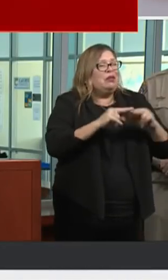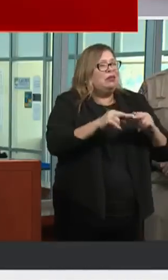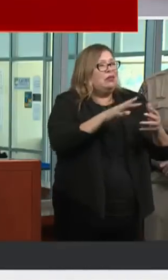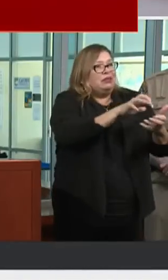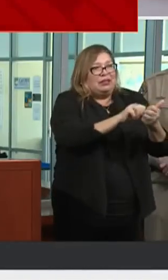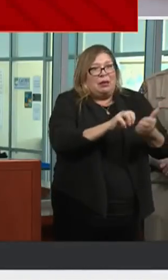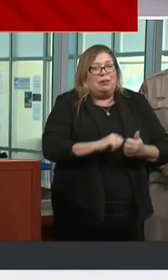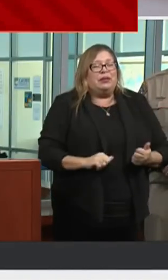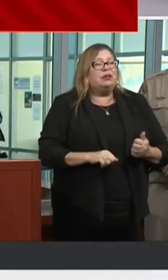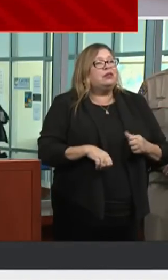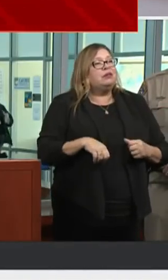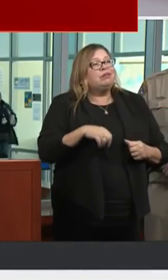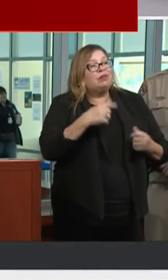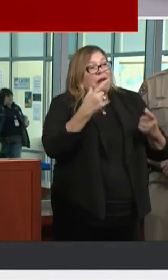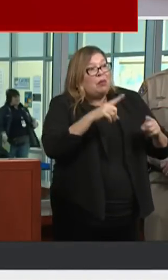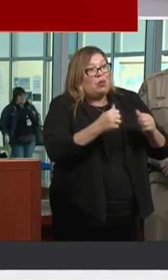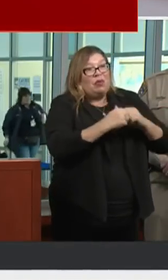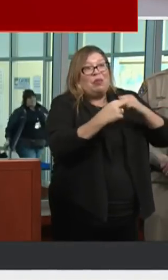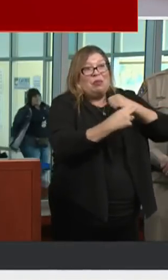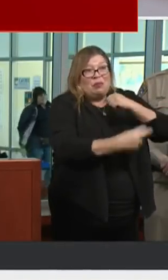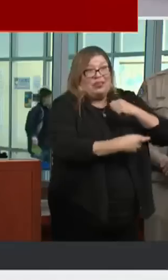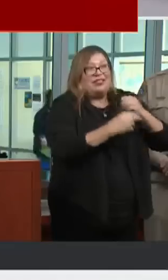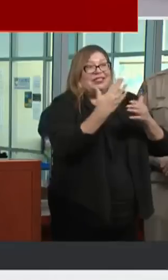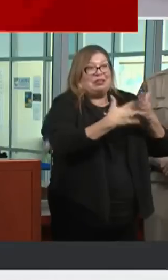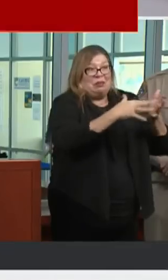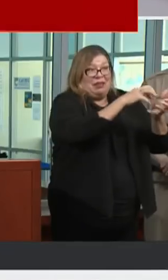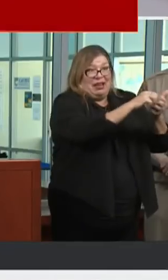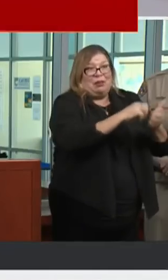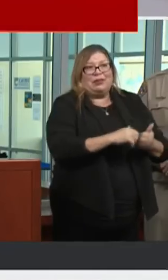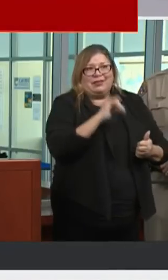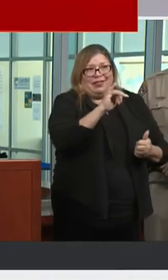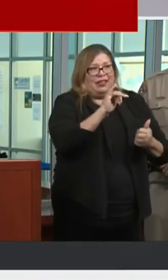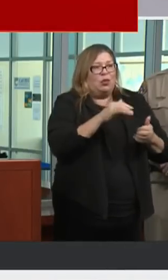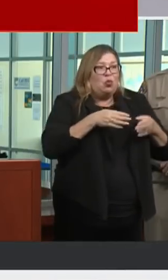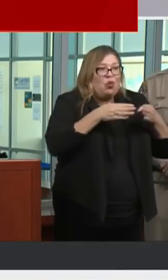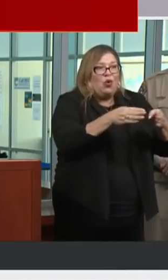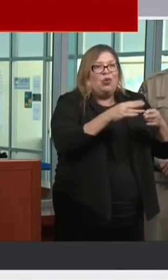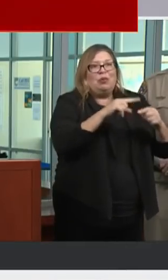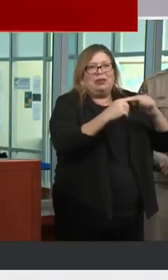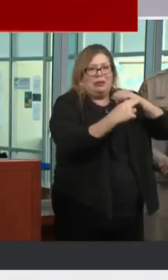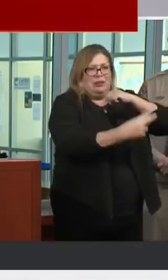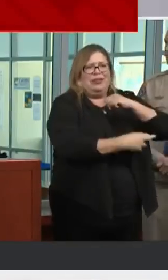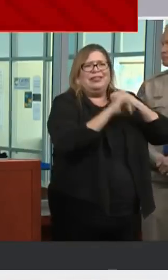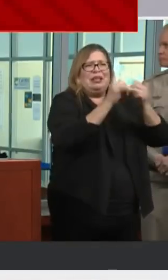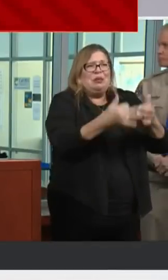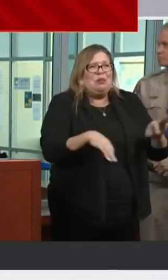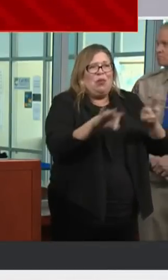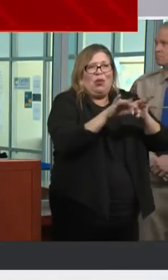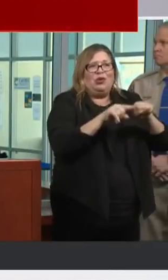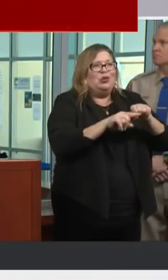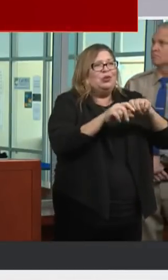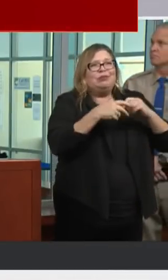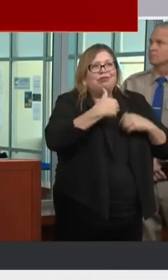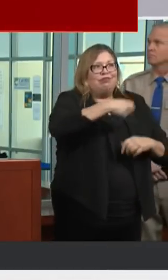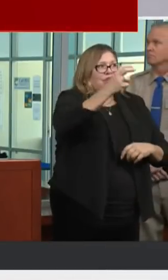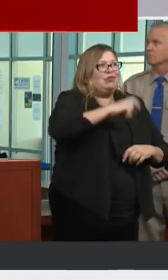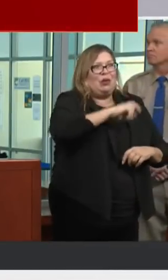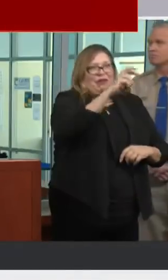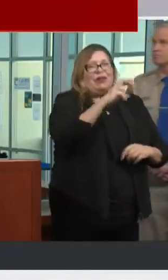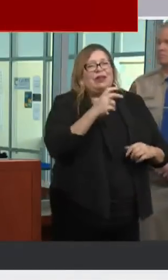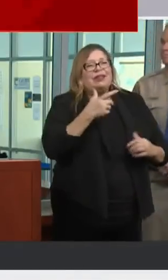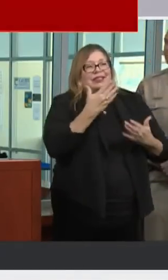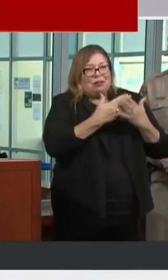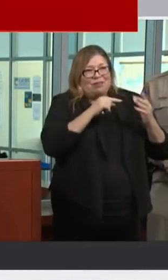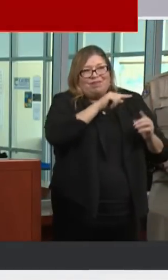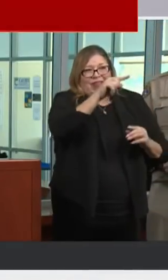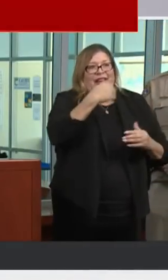and bridges, which are obviously critical lifelines in the area and have sustained some damage and